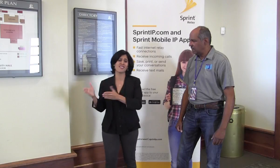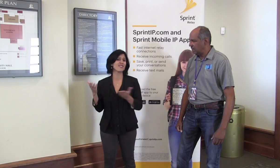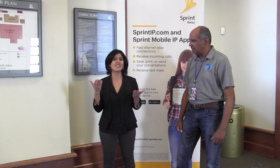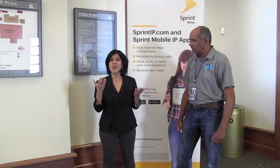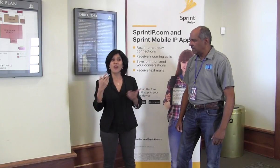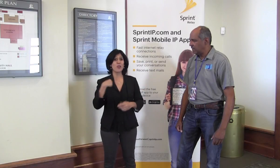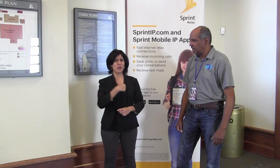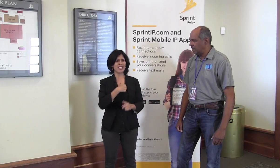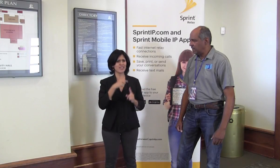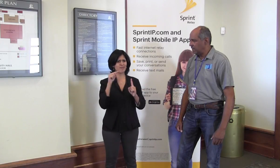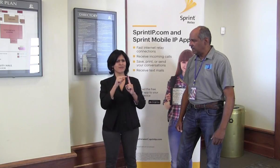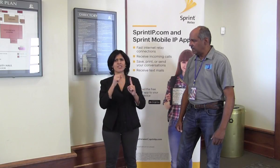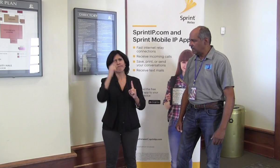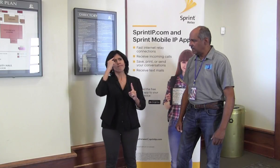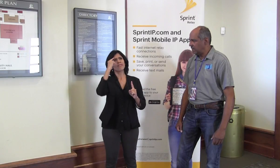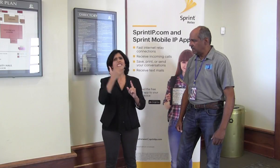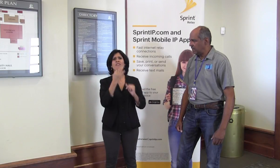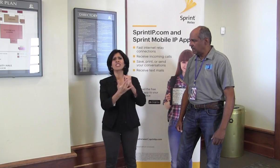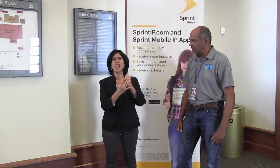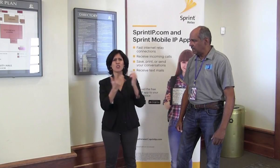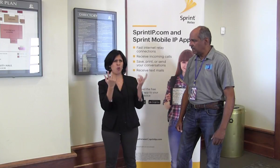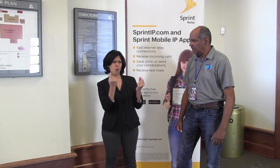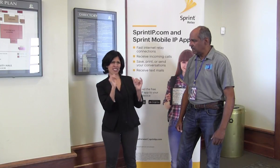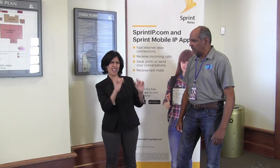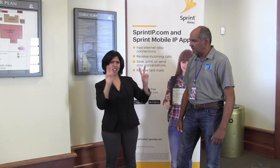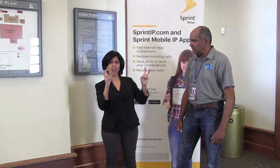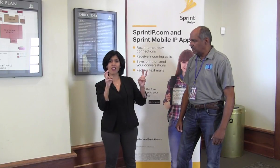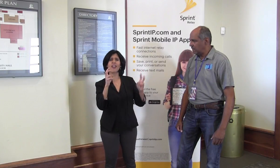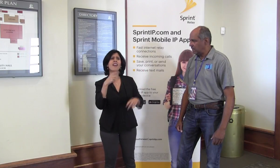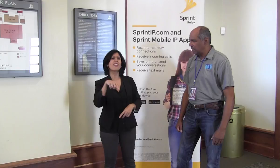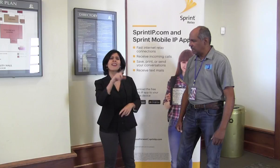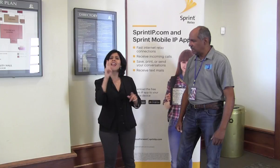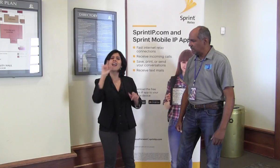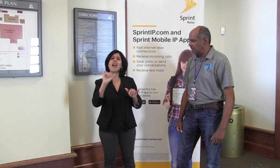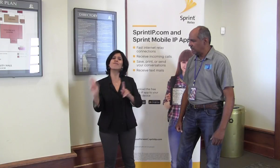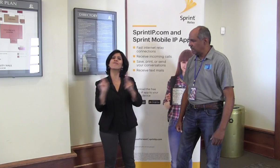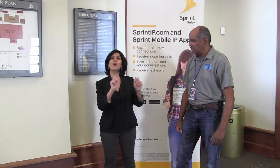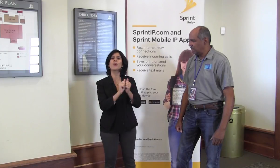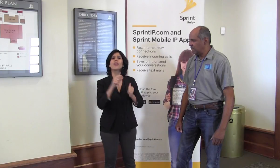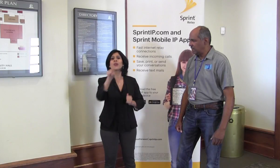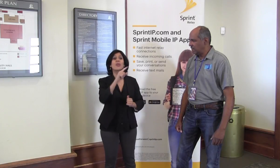people's daily lives in many different ways. So the title, Taste of Technology.